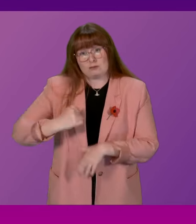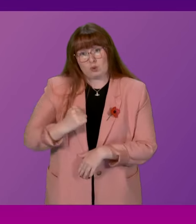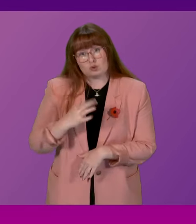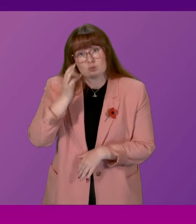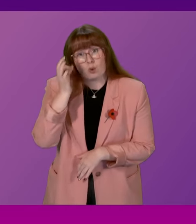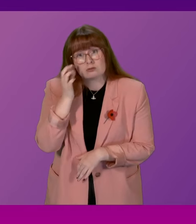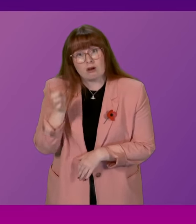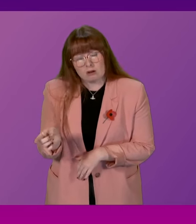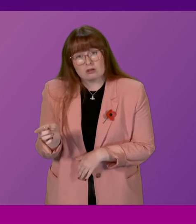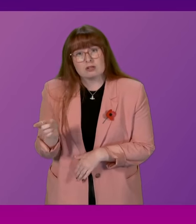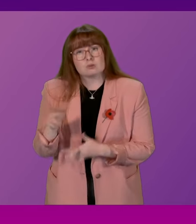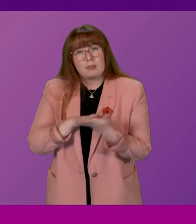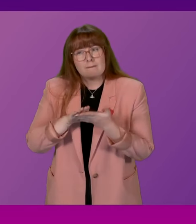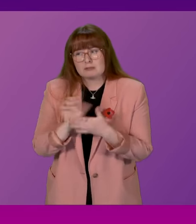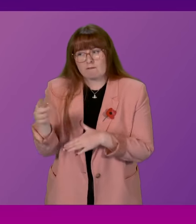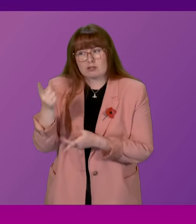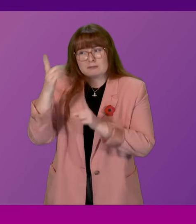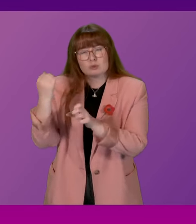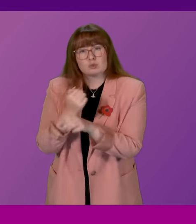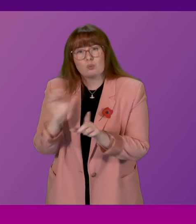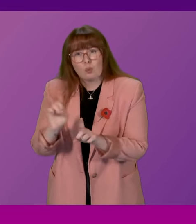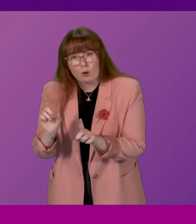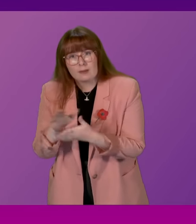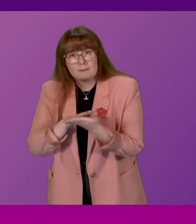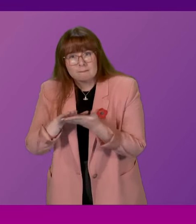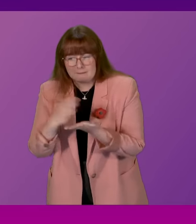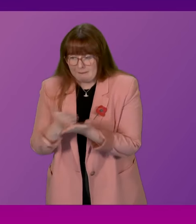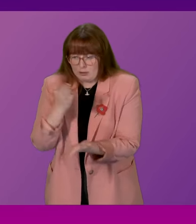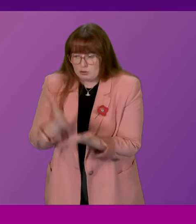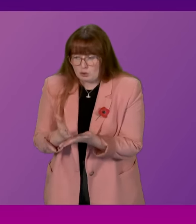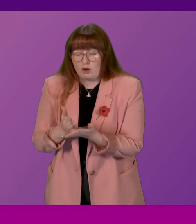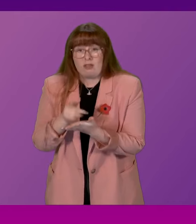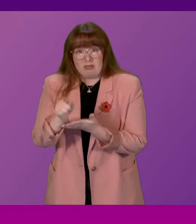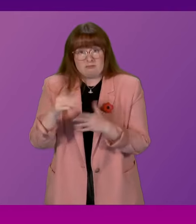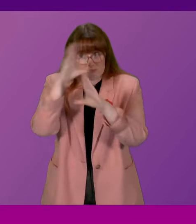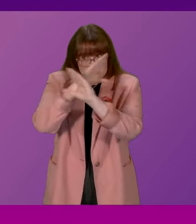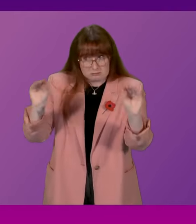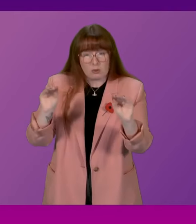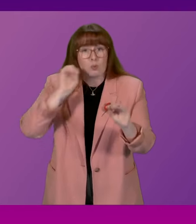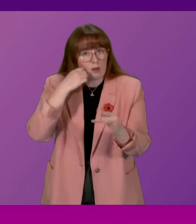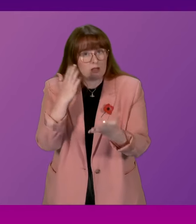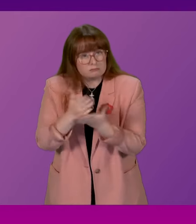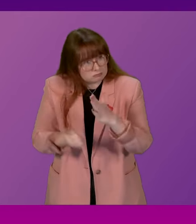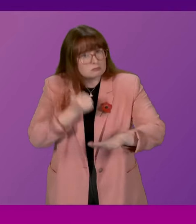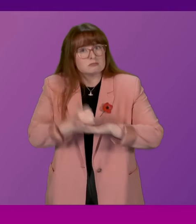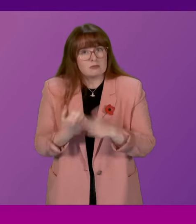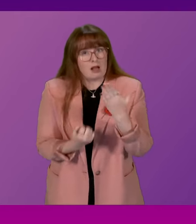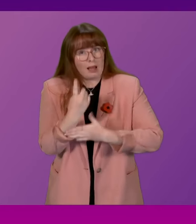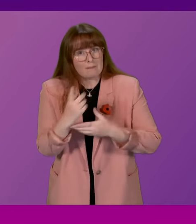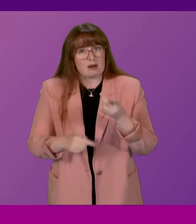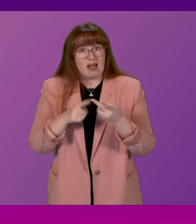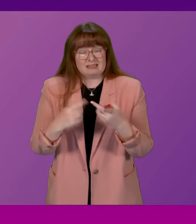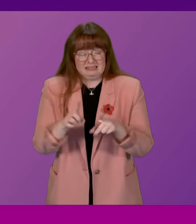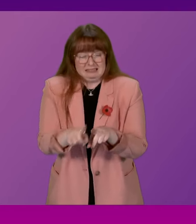So what is the First Minister going to do to ensure that this enforcement notice is carried out, and this backlog is